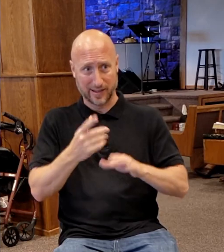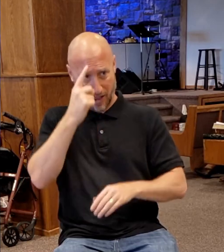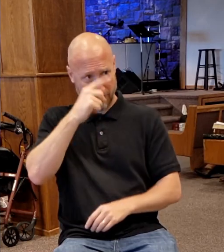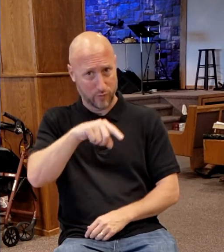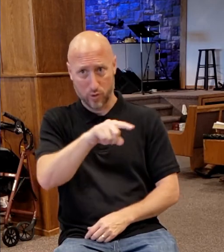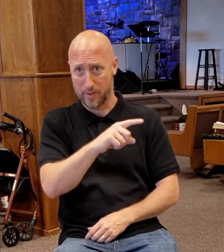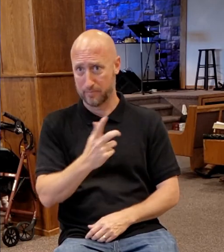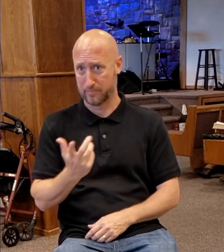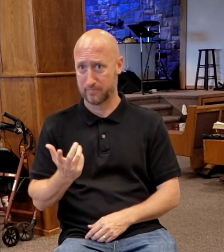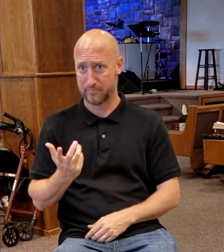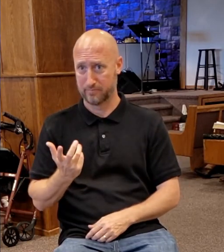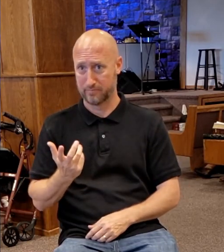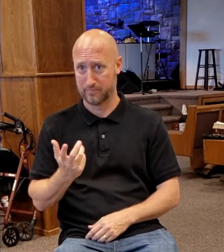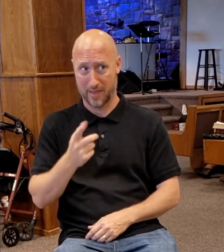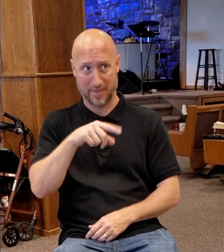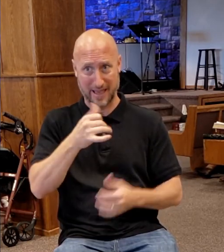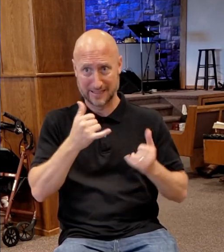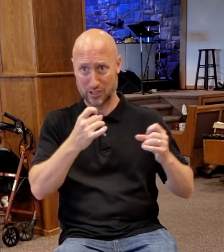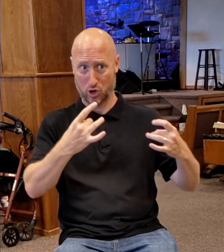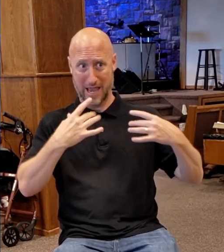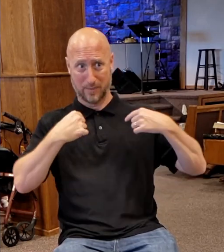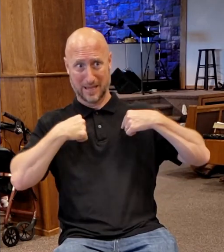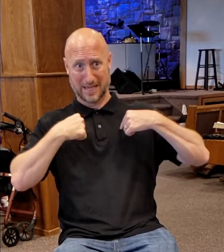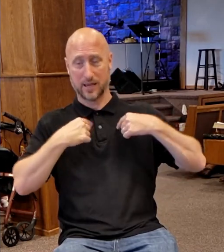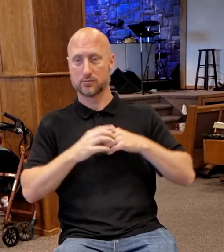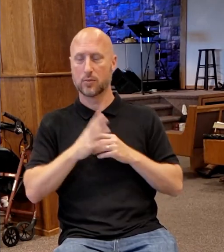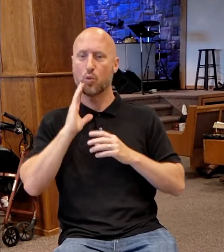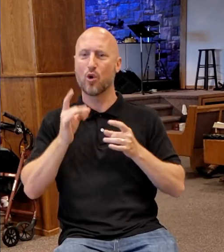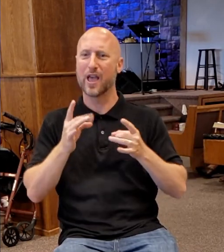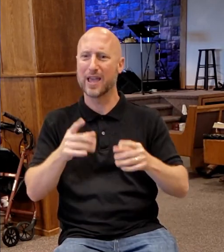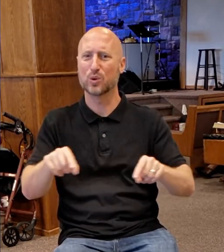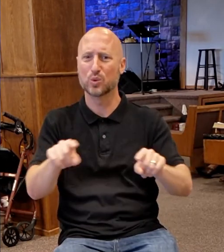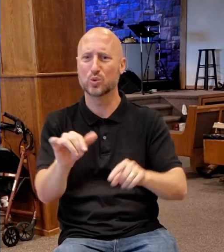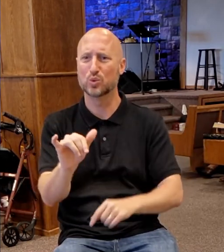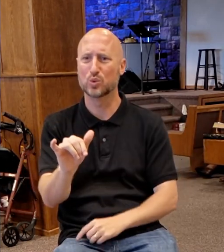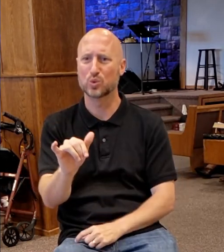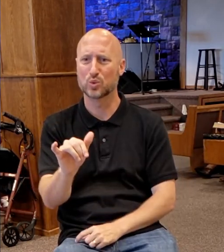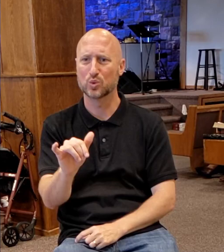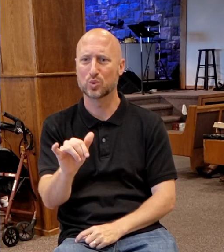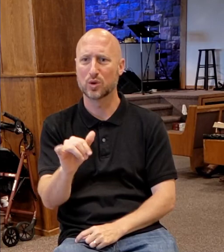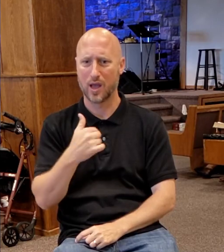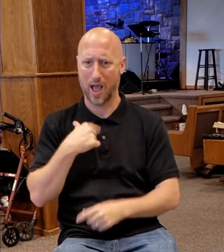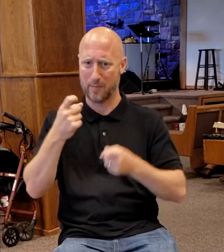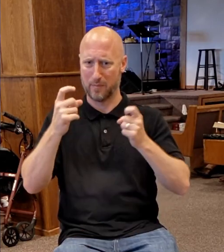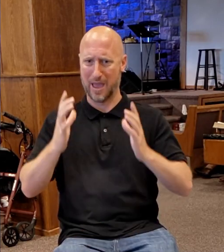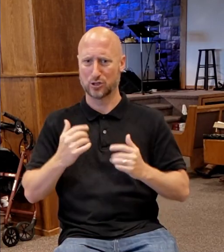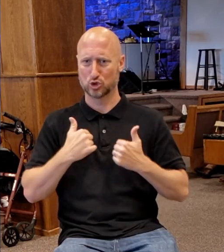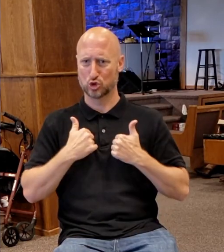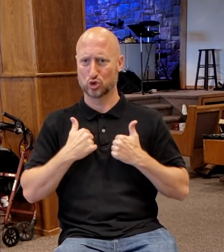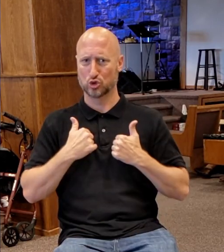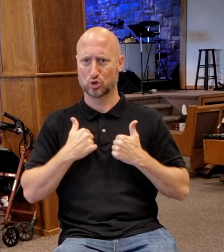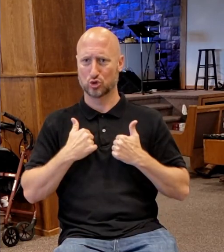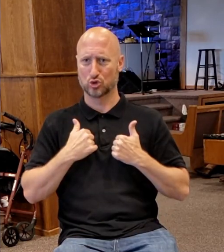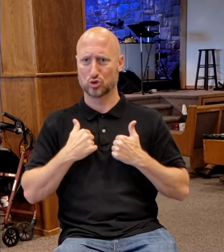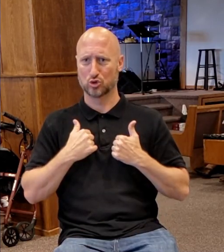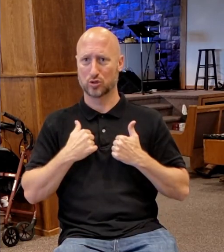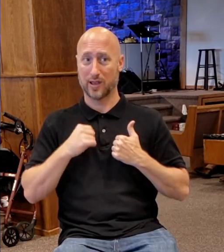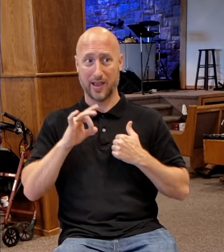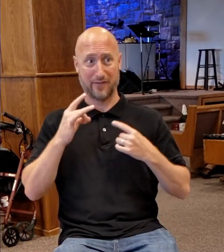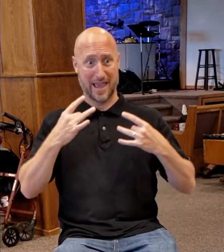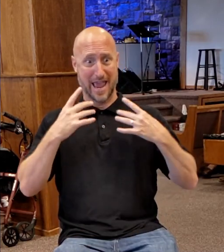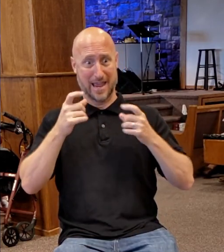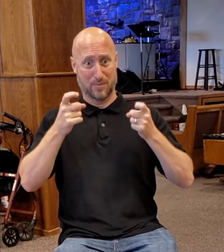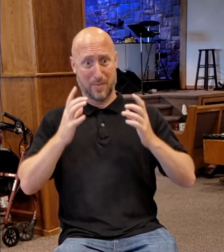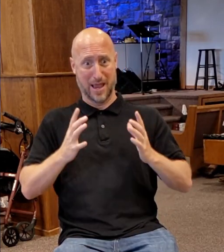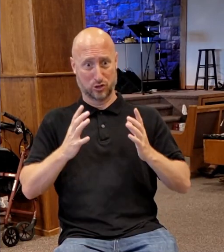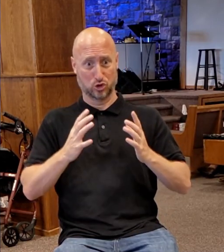So understand, if they hate me, they're going to hate you, and I'm the master. If they hate the master, the disciples have to understand the